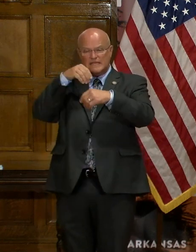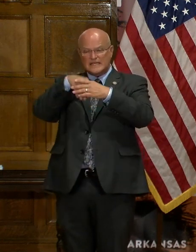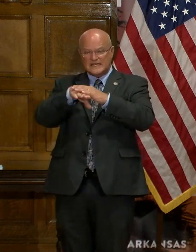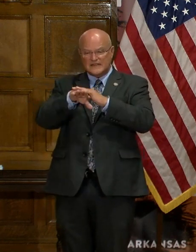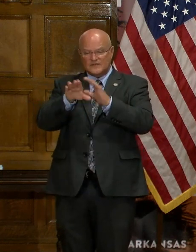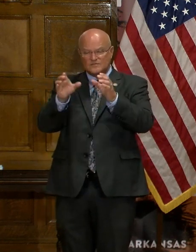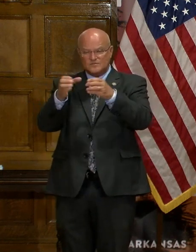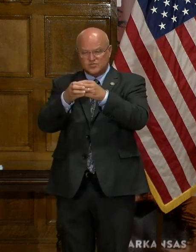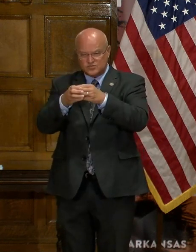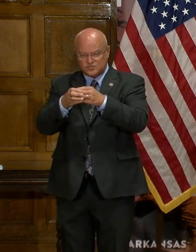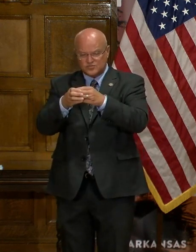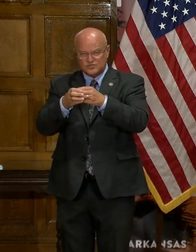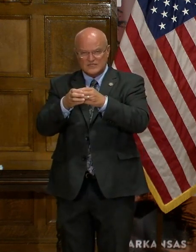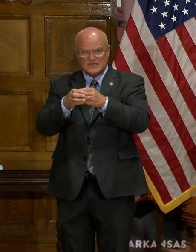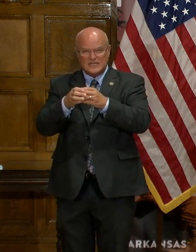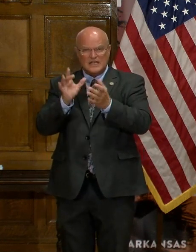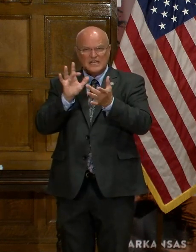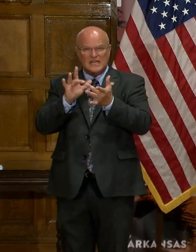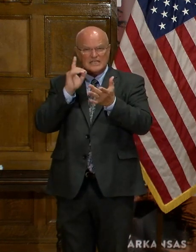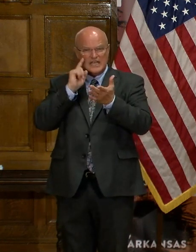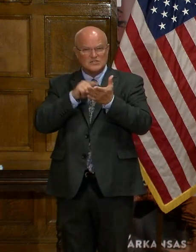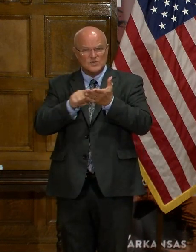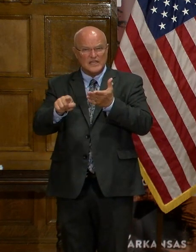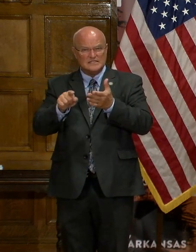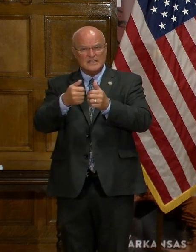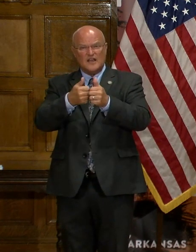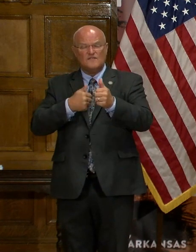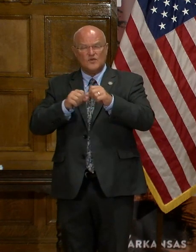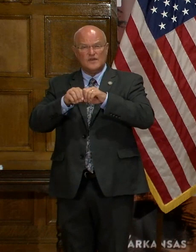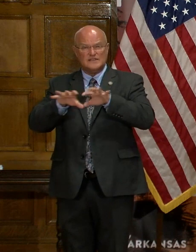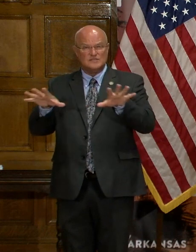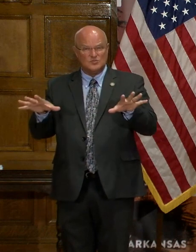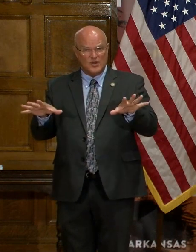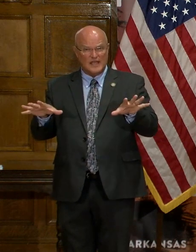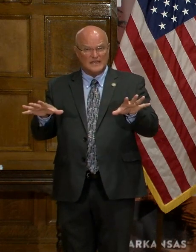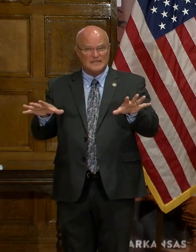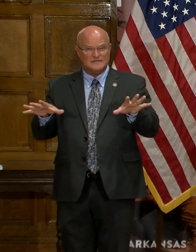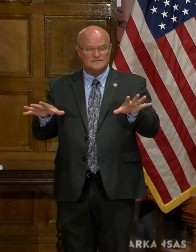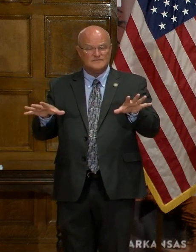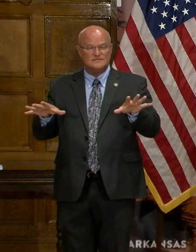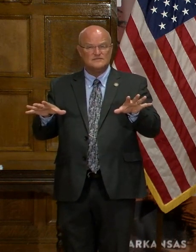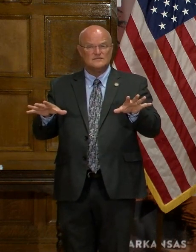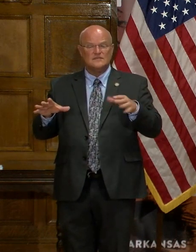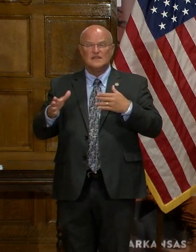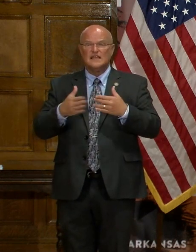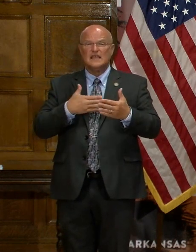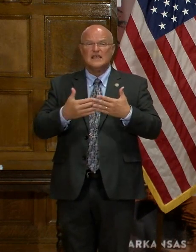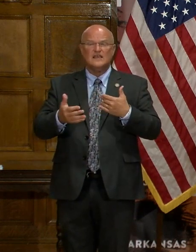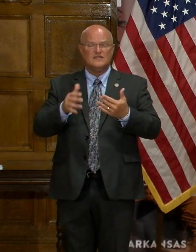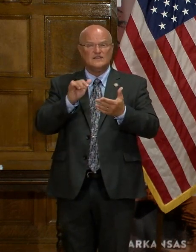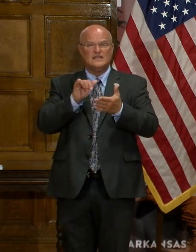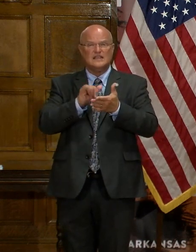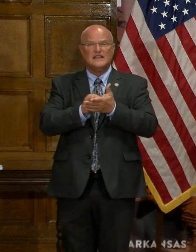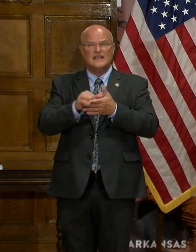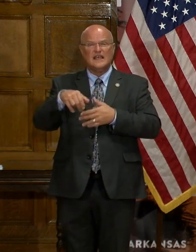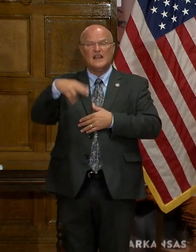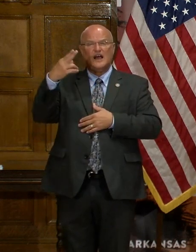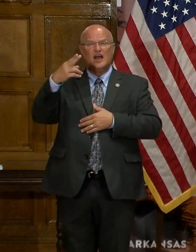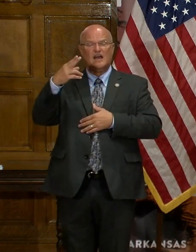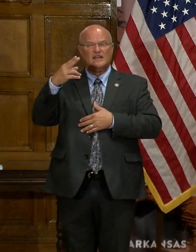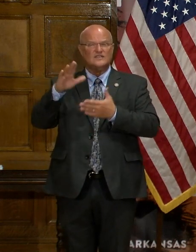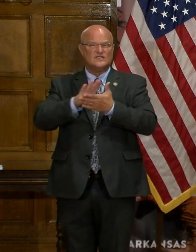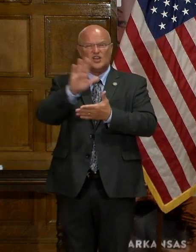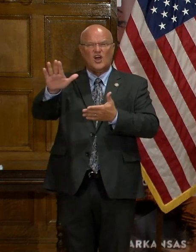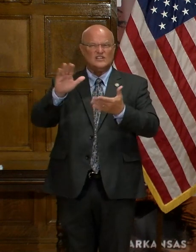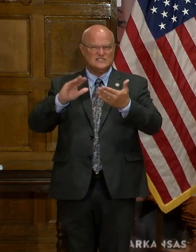isolate, we do our contact tracing, you know, we avoid the spread of that, even in that higher education